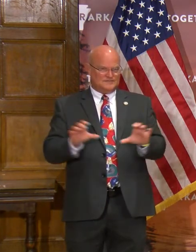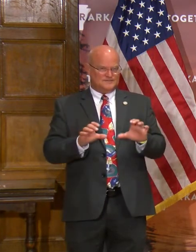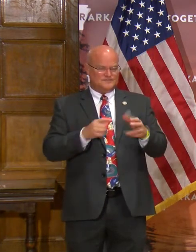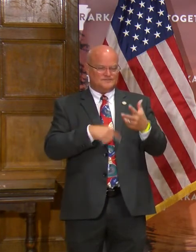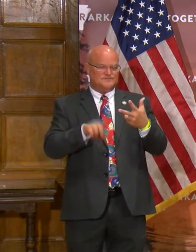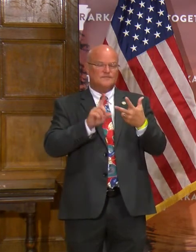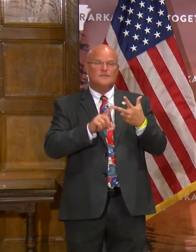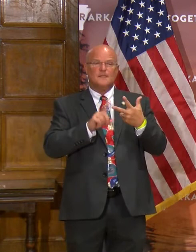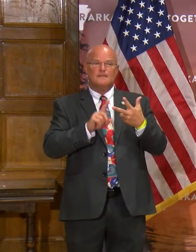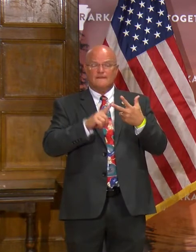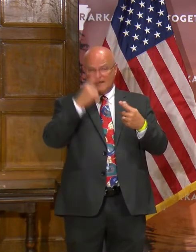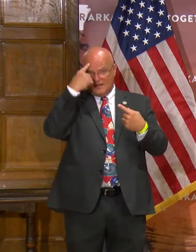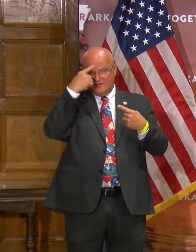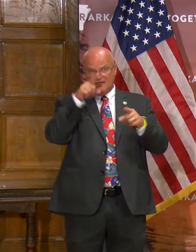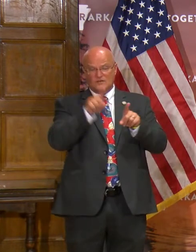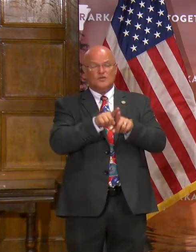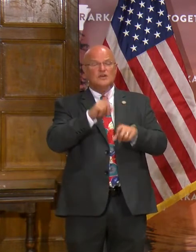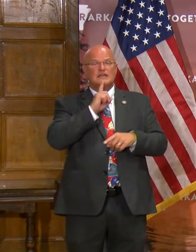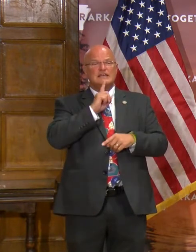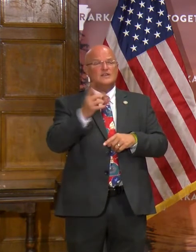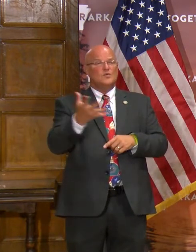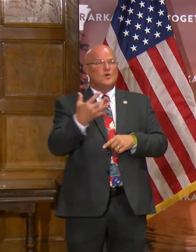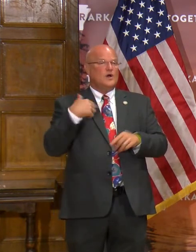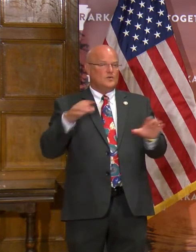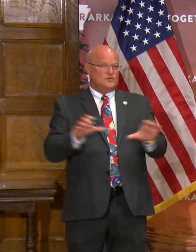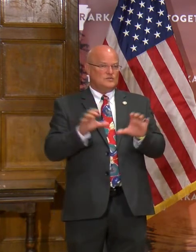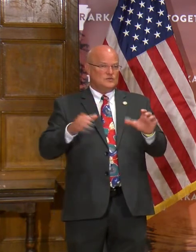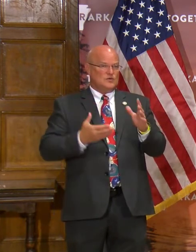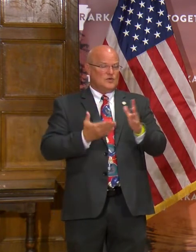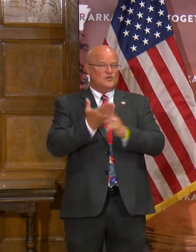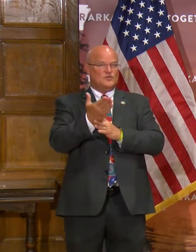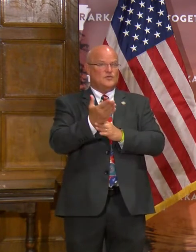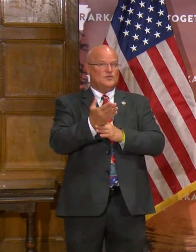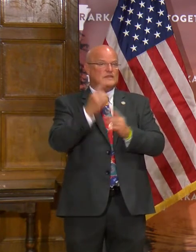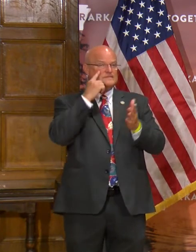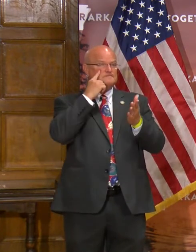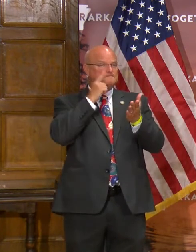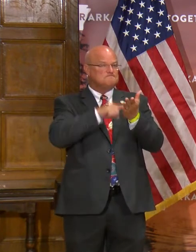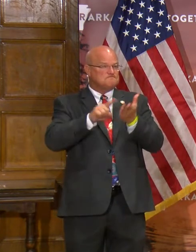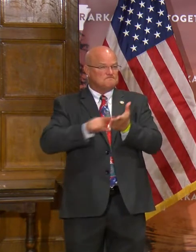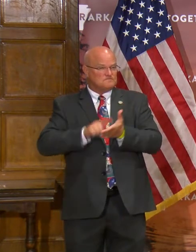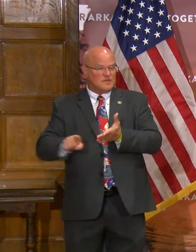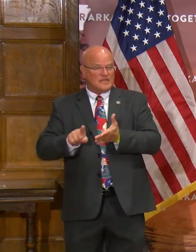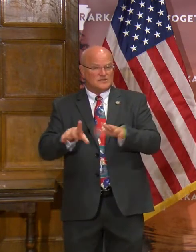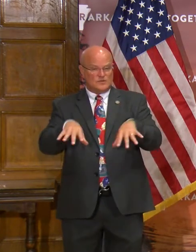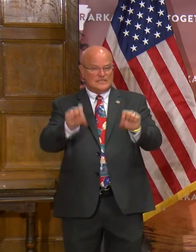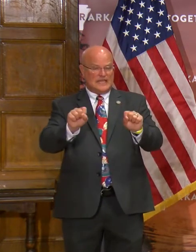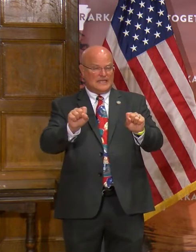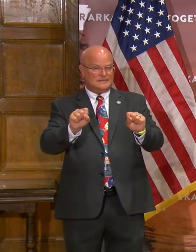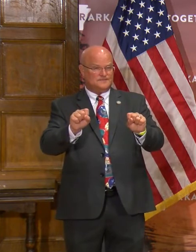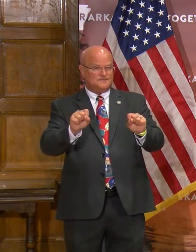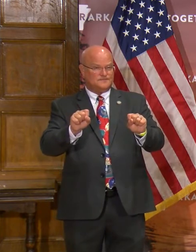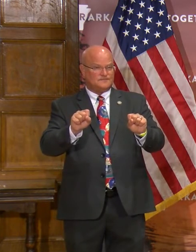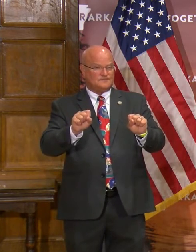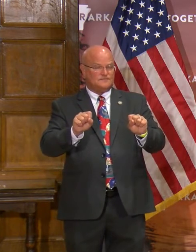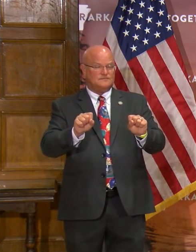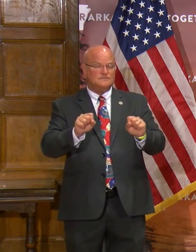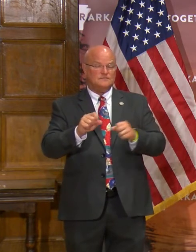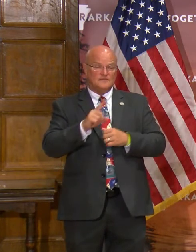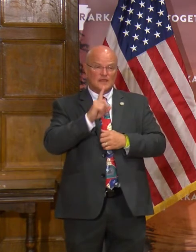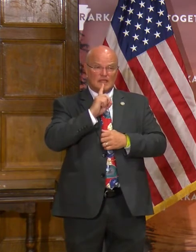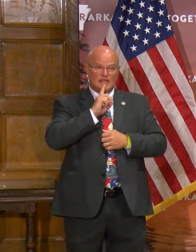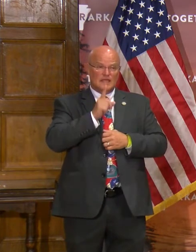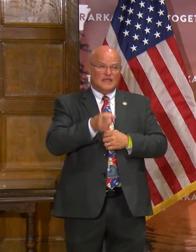then third part of it, of course, is what we're doing through the inspections that we undertake. And in fact,